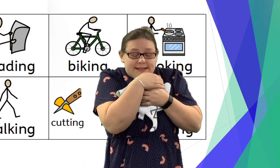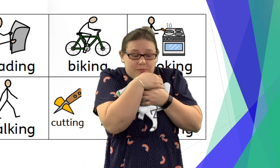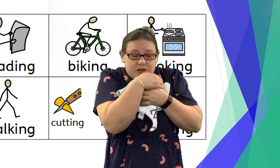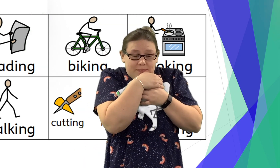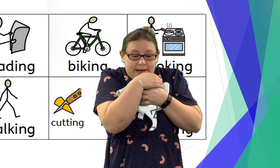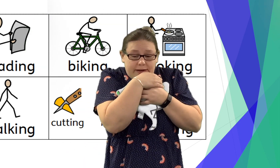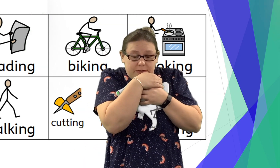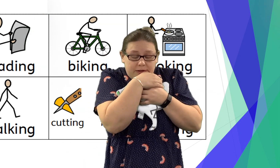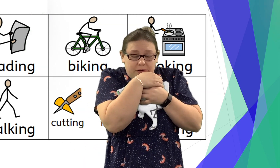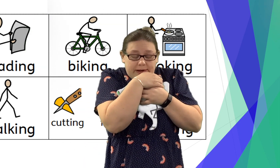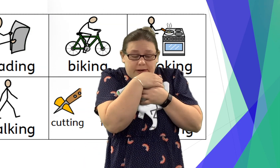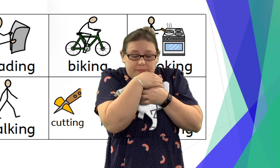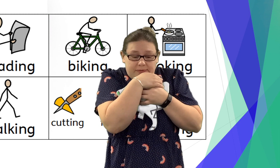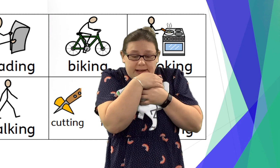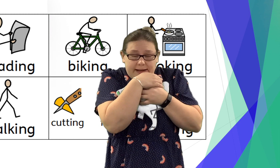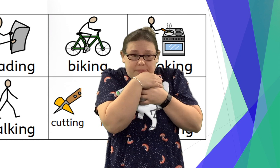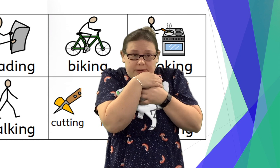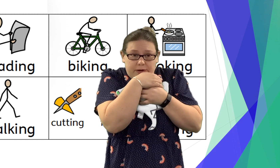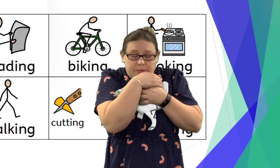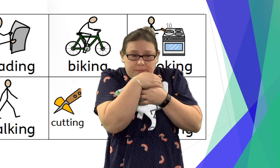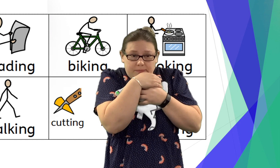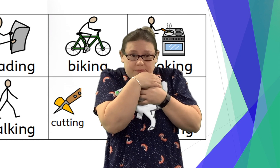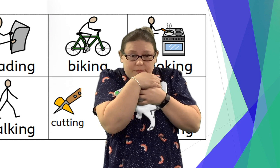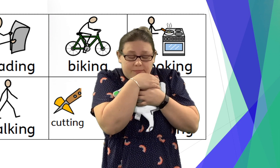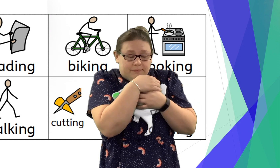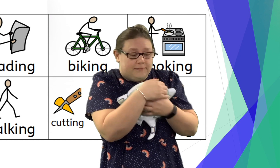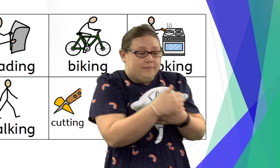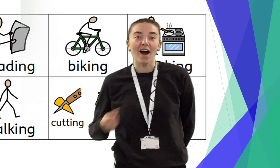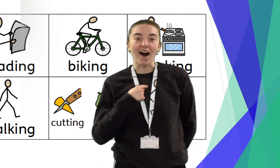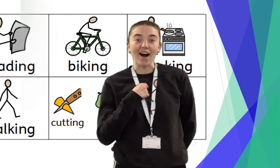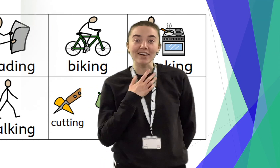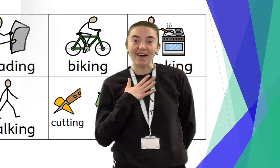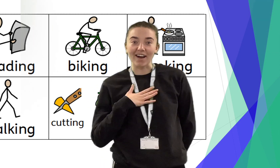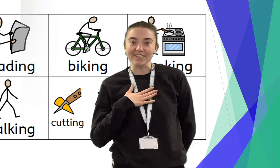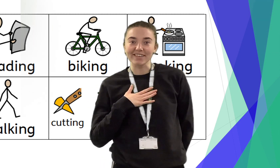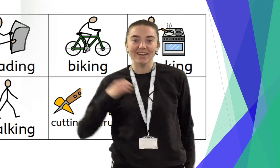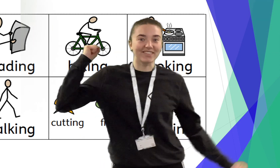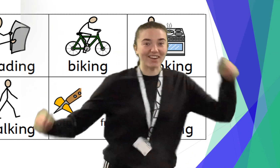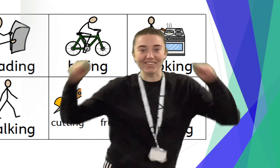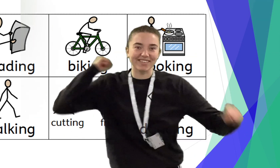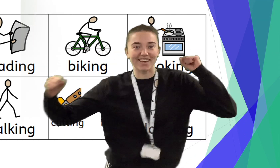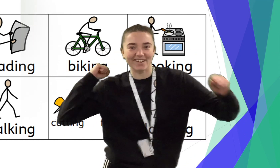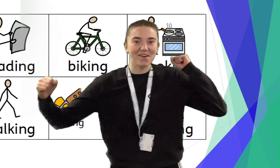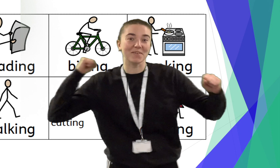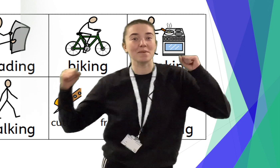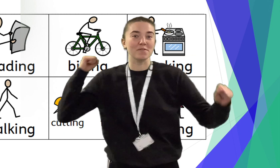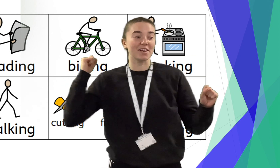Squishmallow when I'm feeling blue. I like dancing when I'm feeling